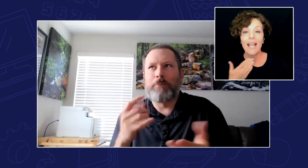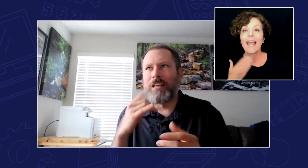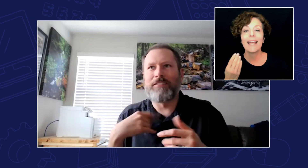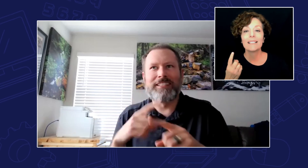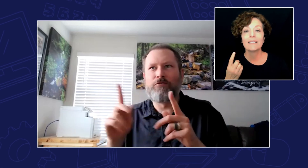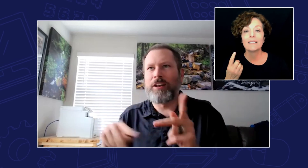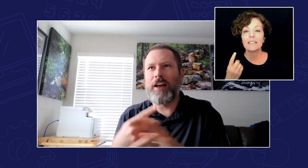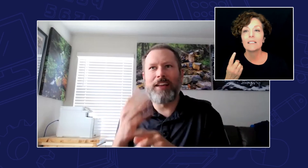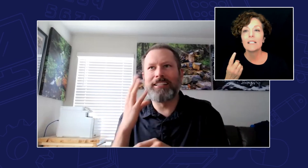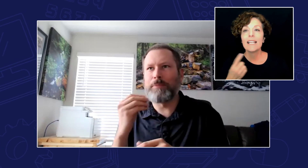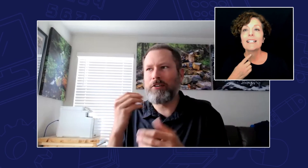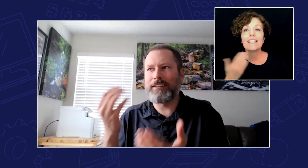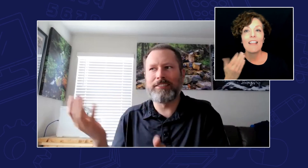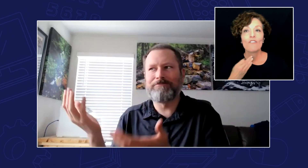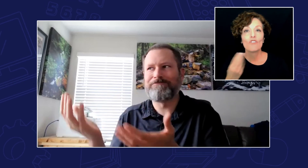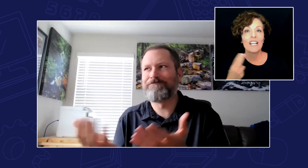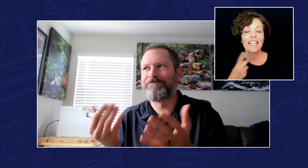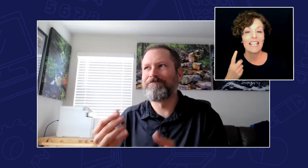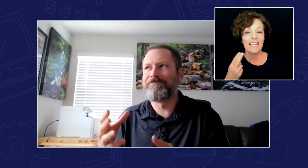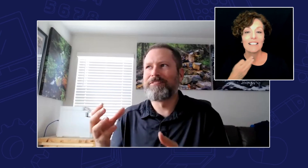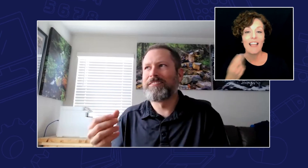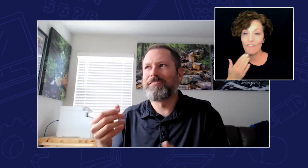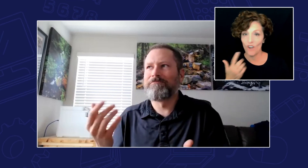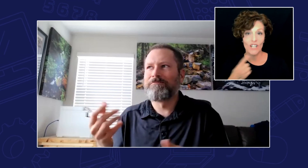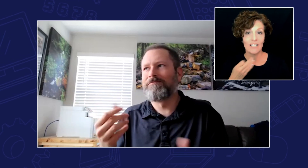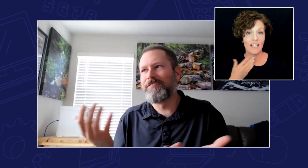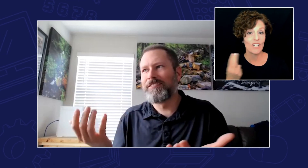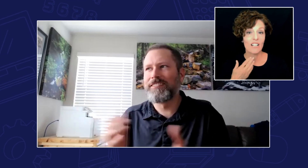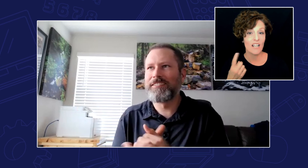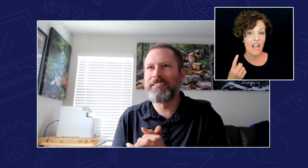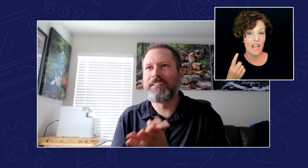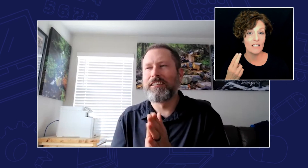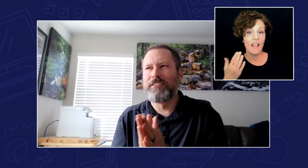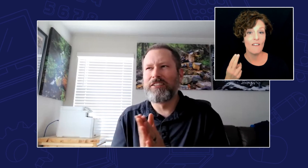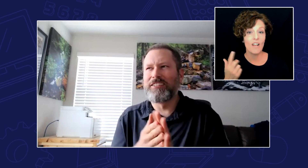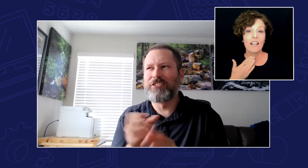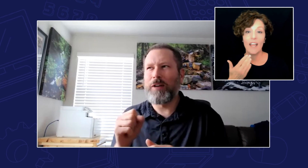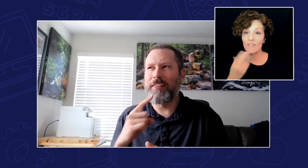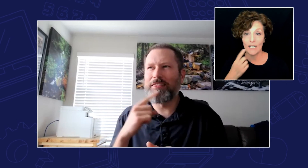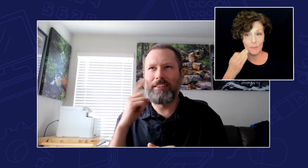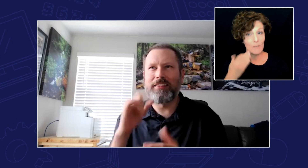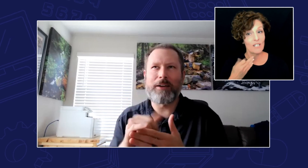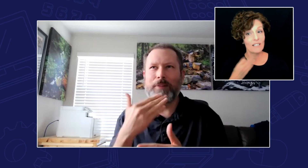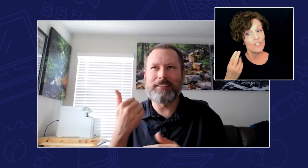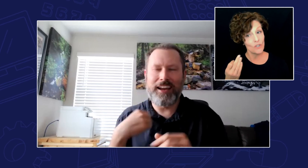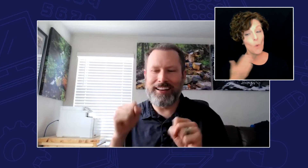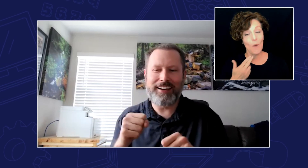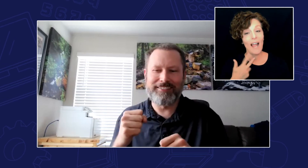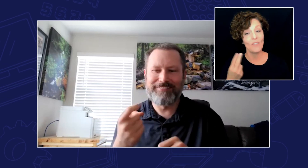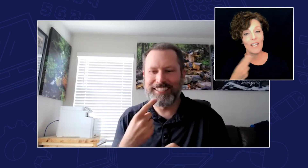and different kids have all different kinds of life experiences so I think that's the best I